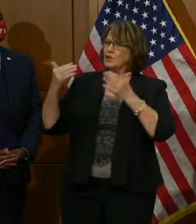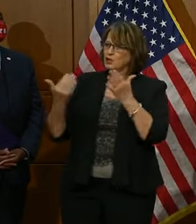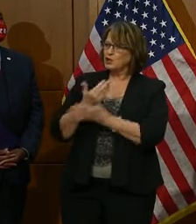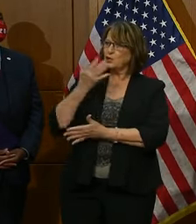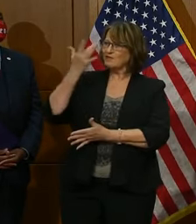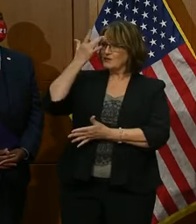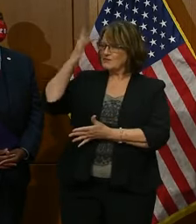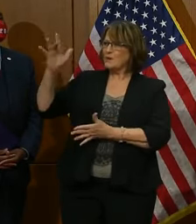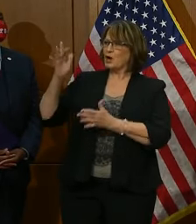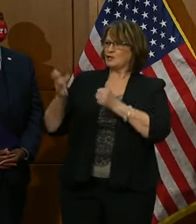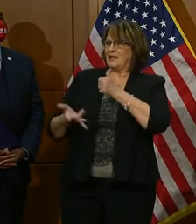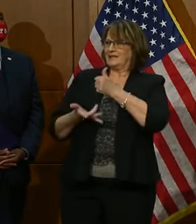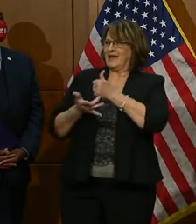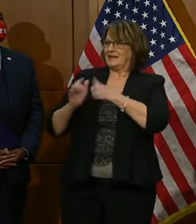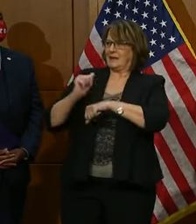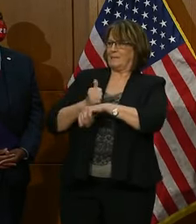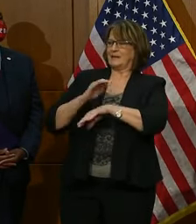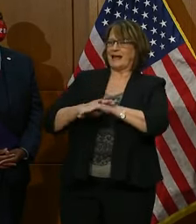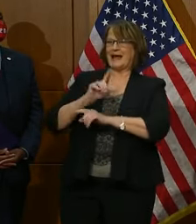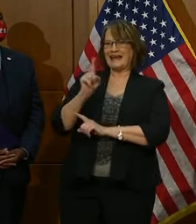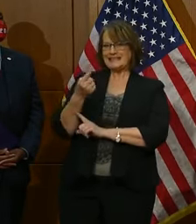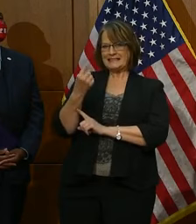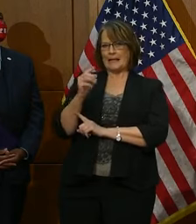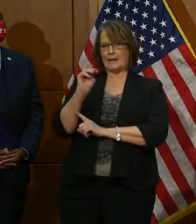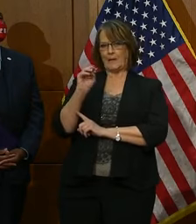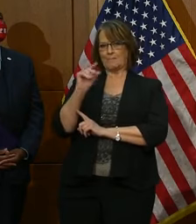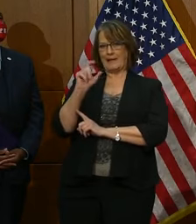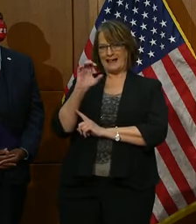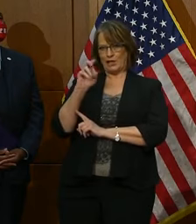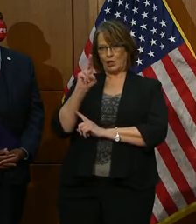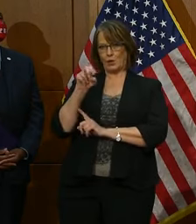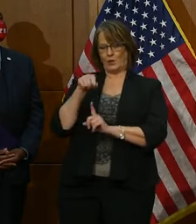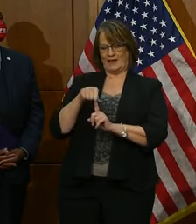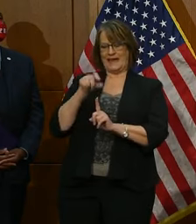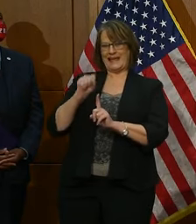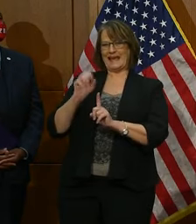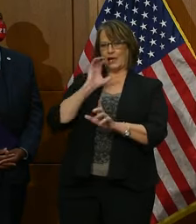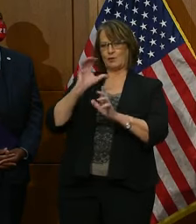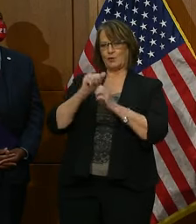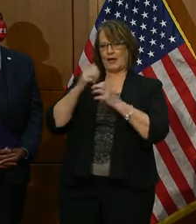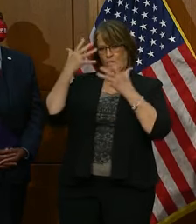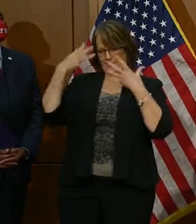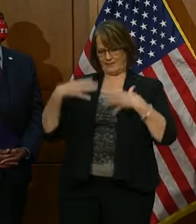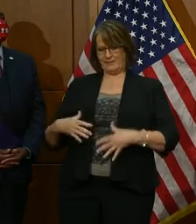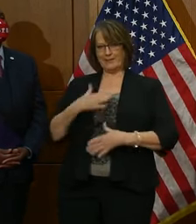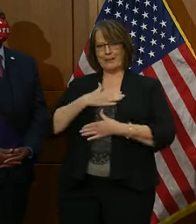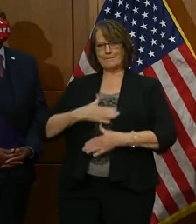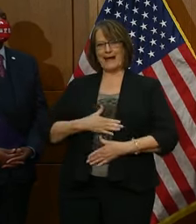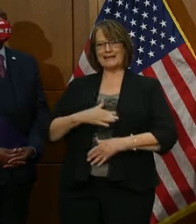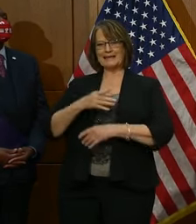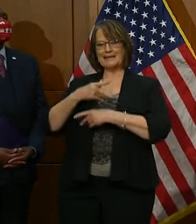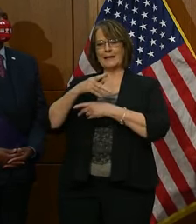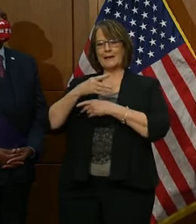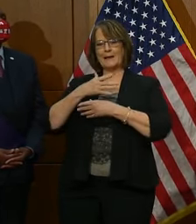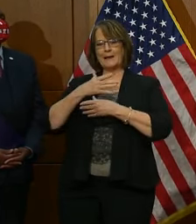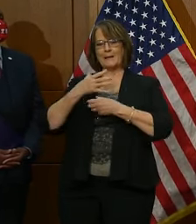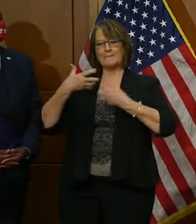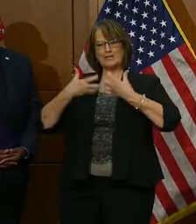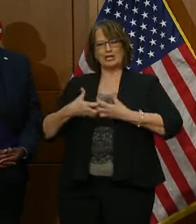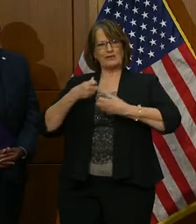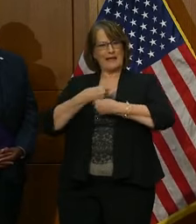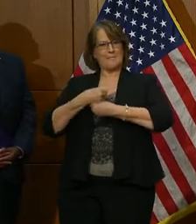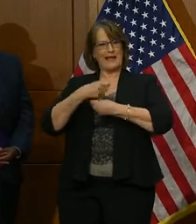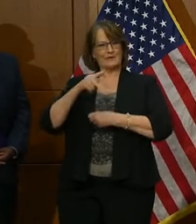based on a single molecule that has the ability to communicate with your body's protein-making machinery. Making